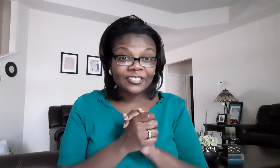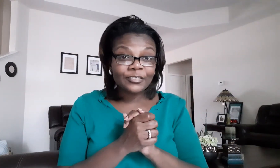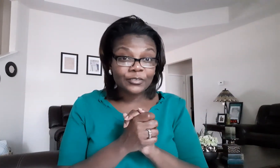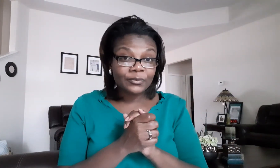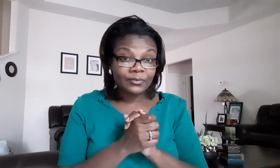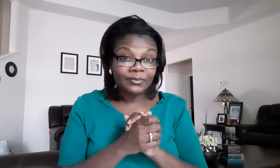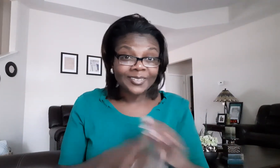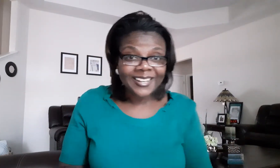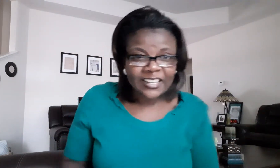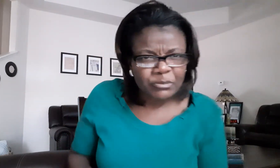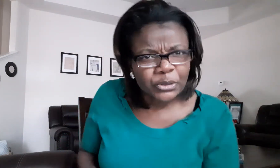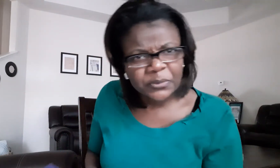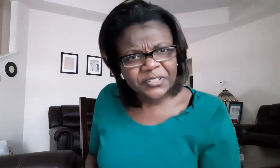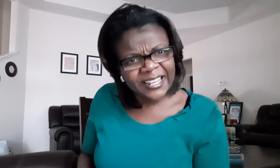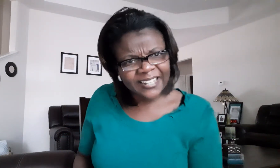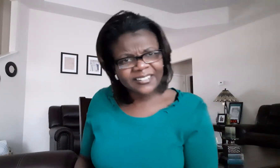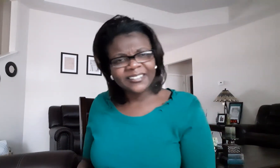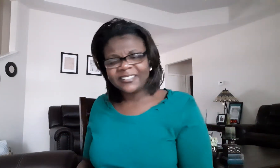okay yeah that's a beautiful sign isn't it